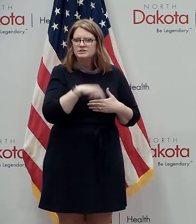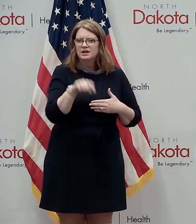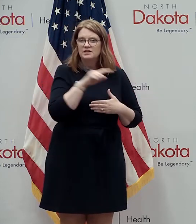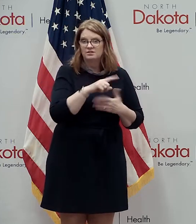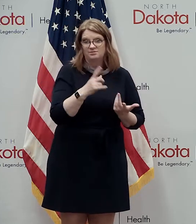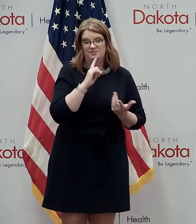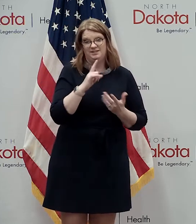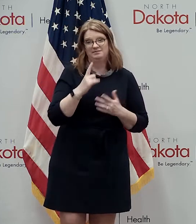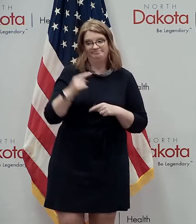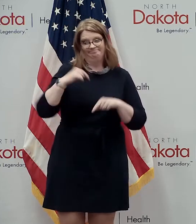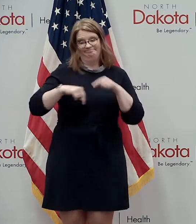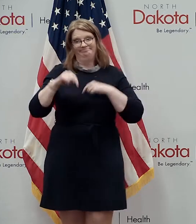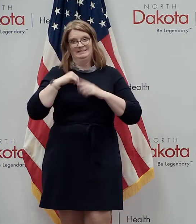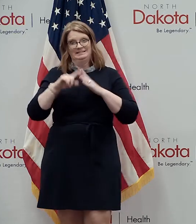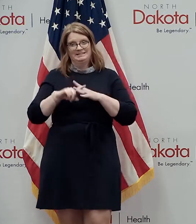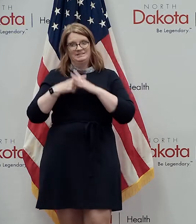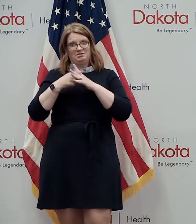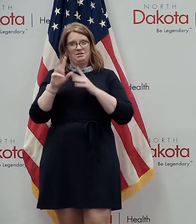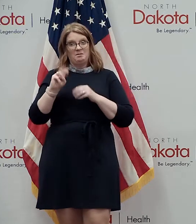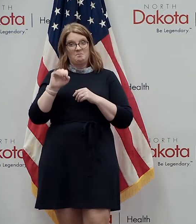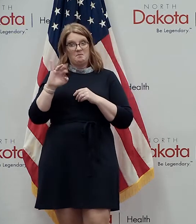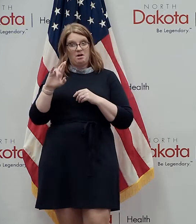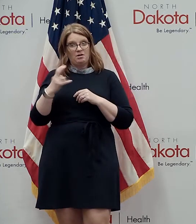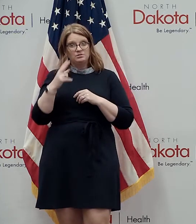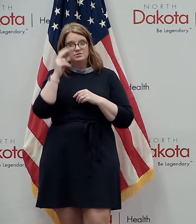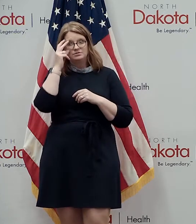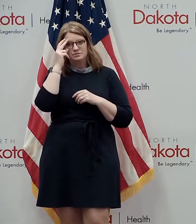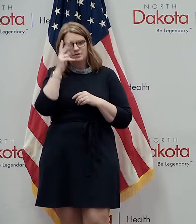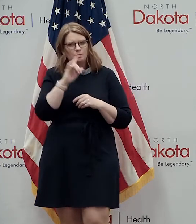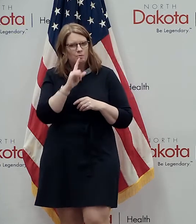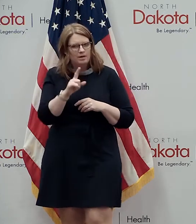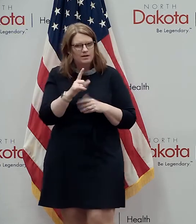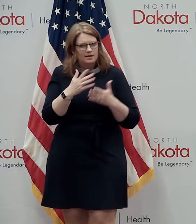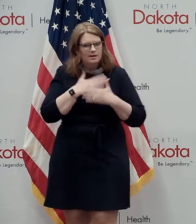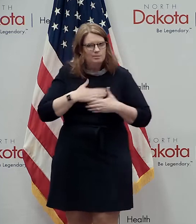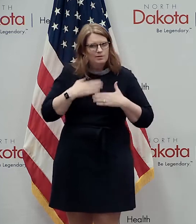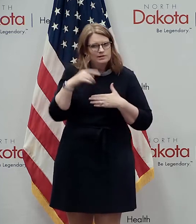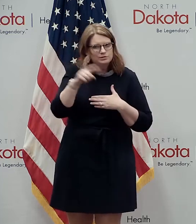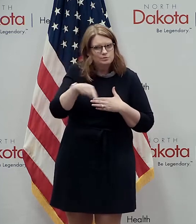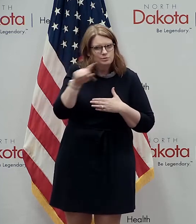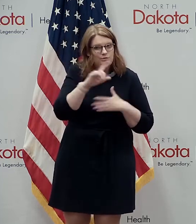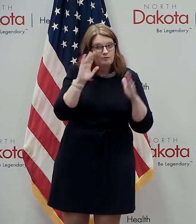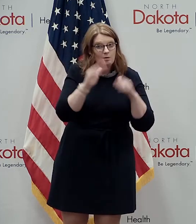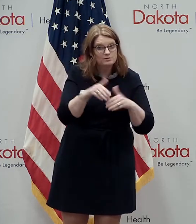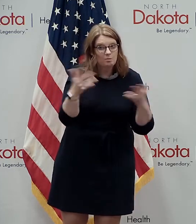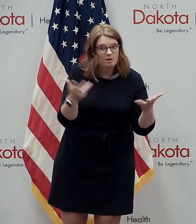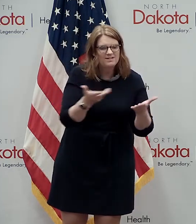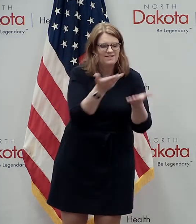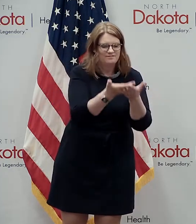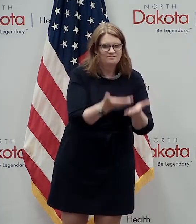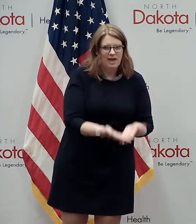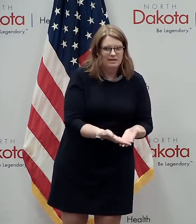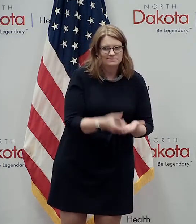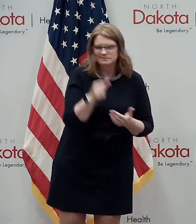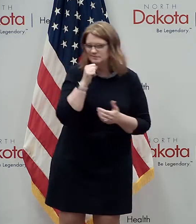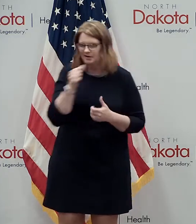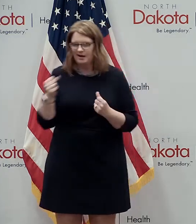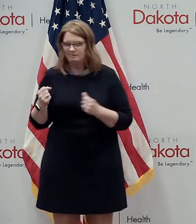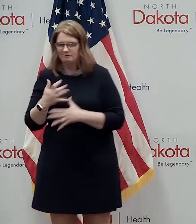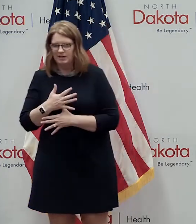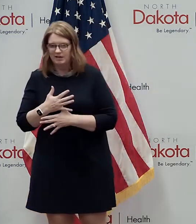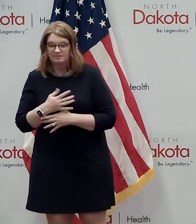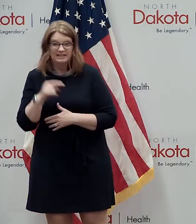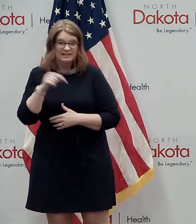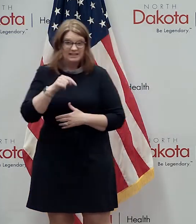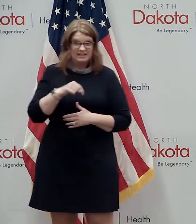to March we appreciate your efforts to focus on facts not fear and your understanding that we have a dual